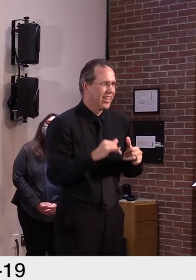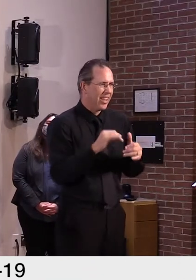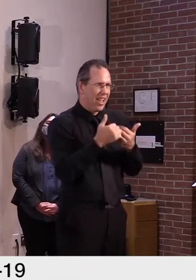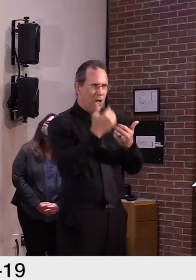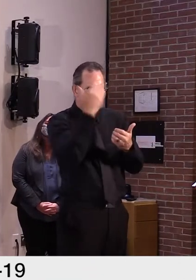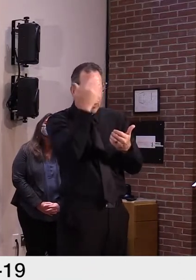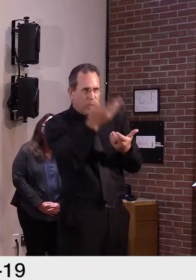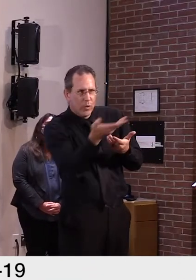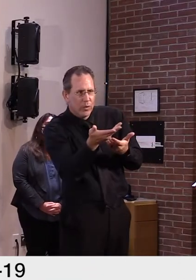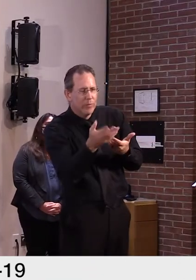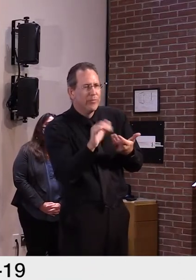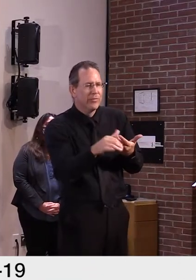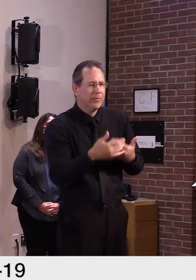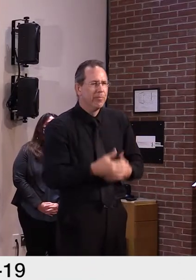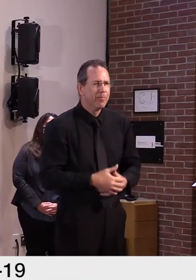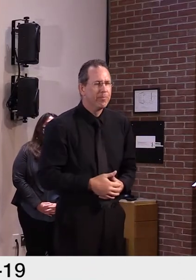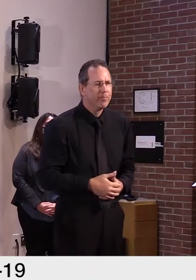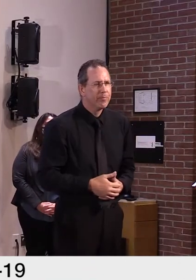Okay, thank you very much.